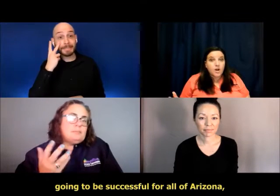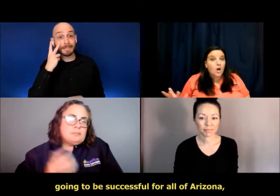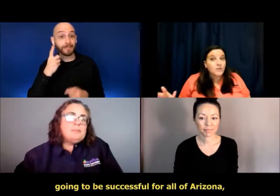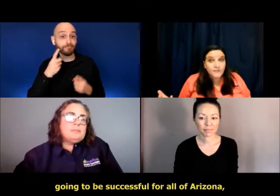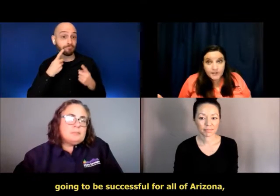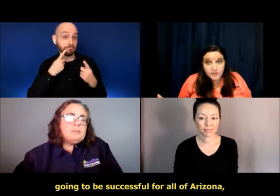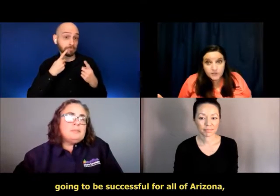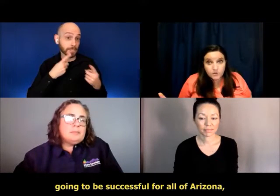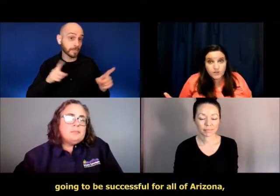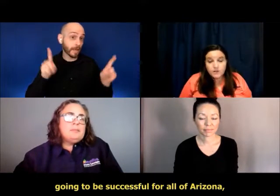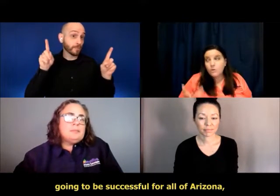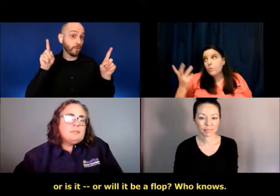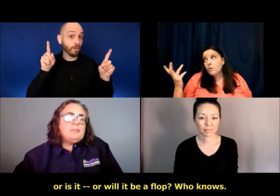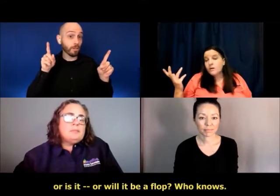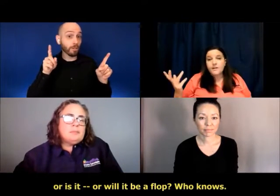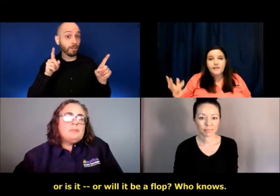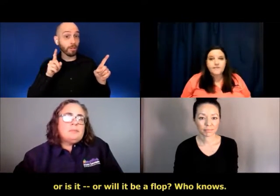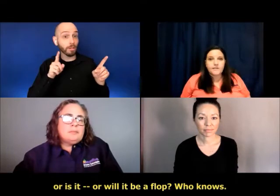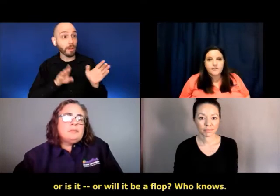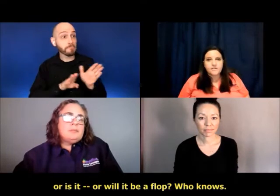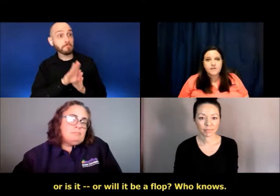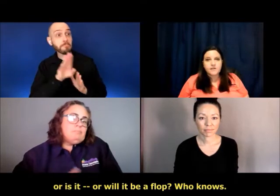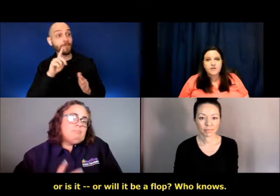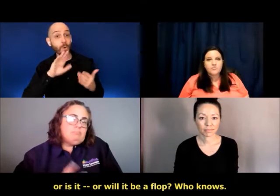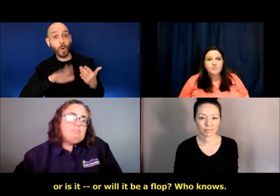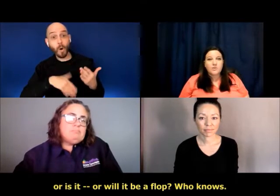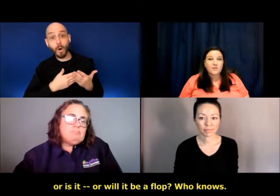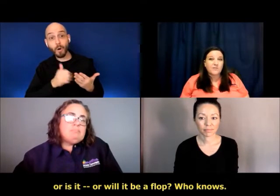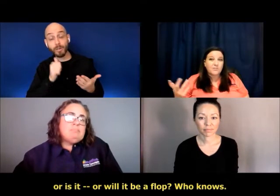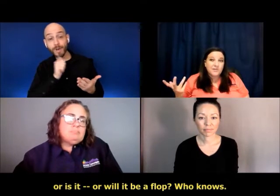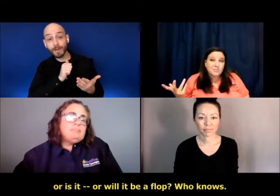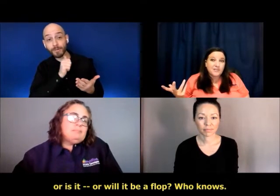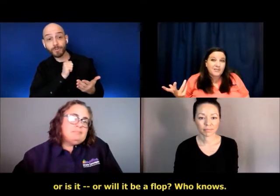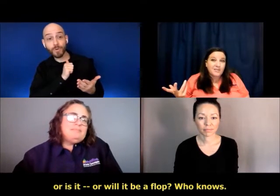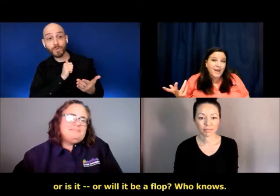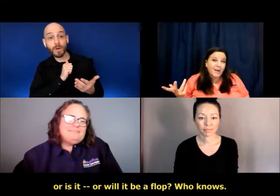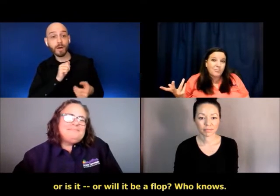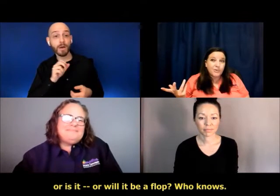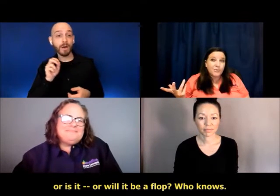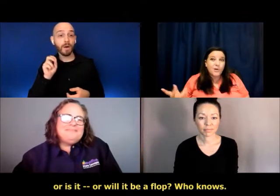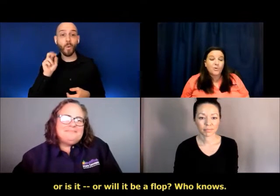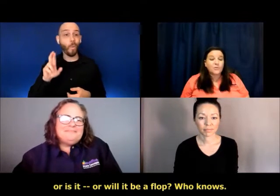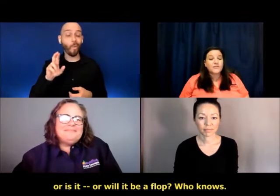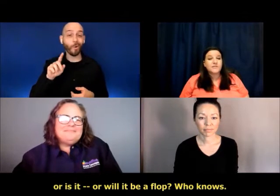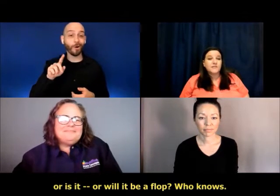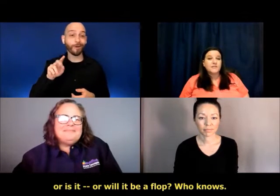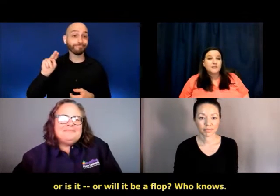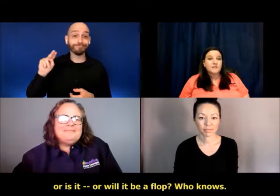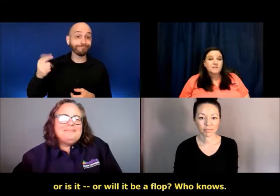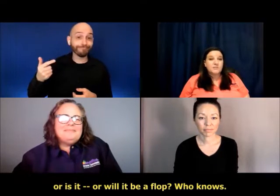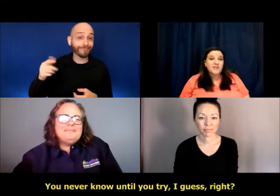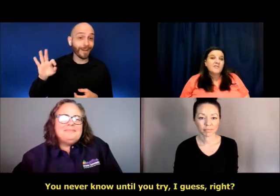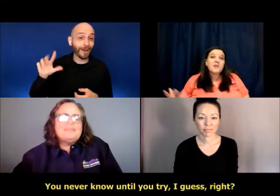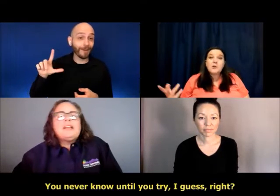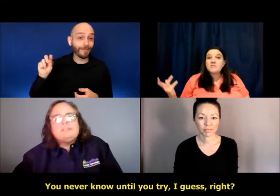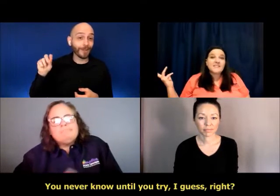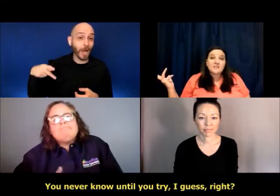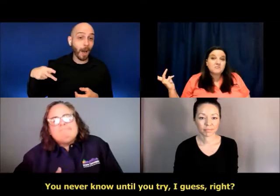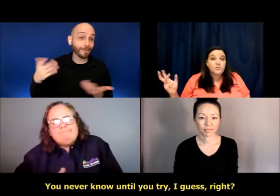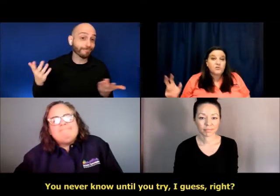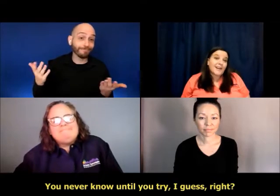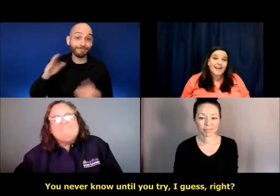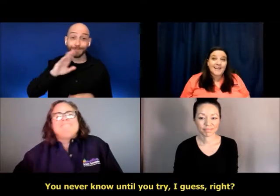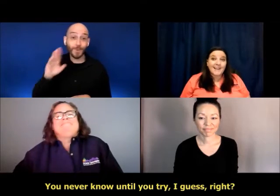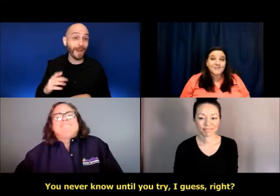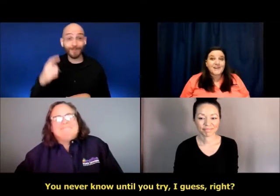all of Arizona or is it, um, or will it be a flop? Who knows? You never know